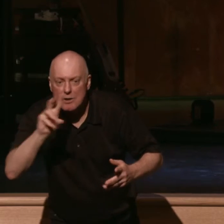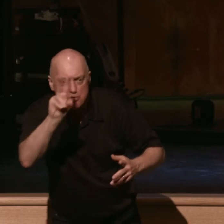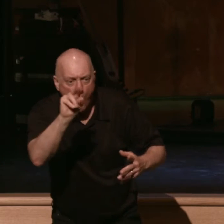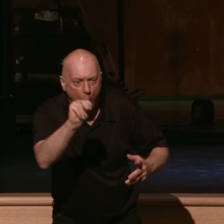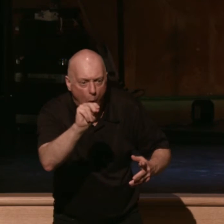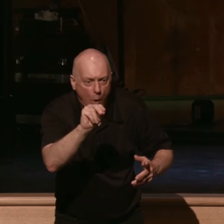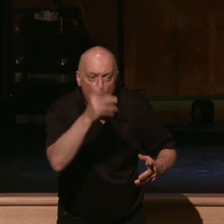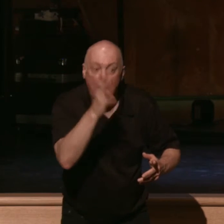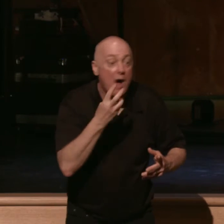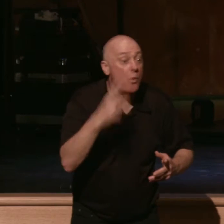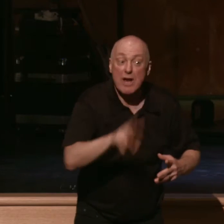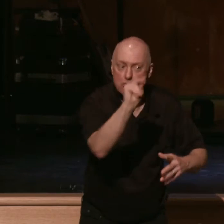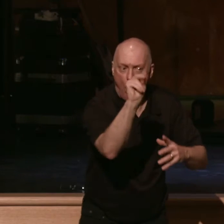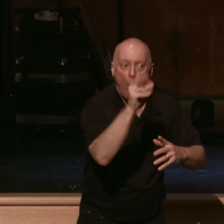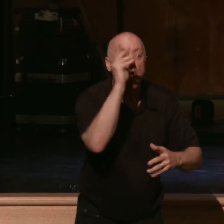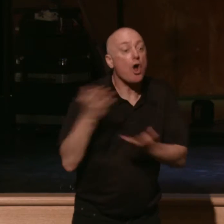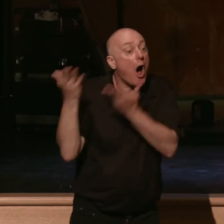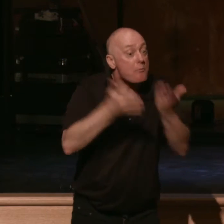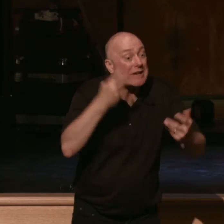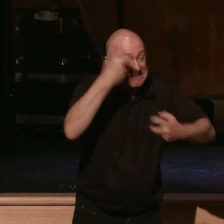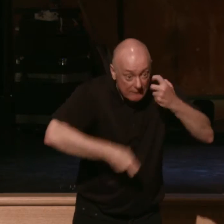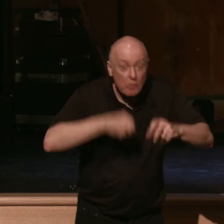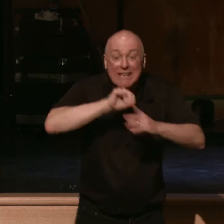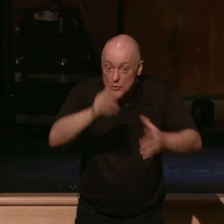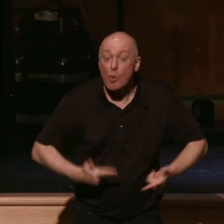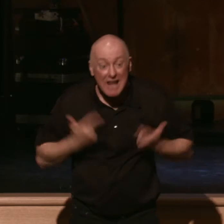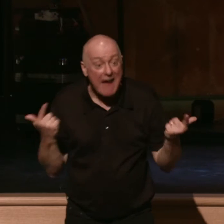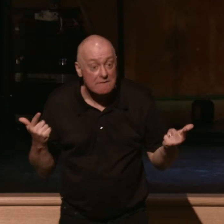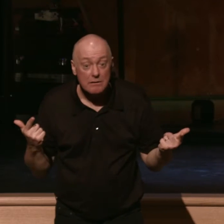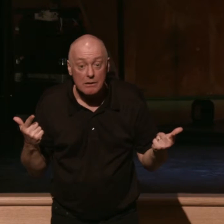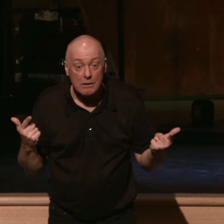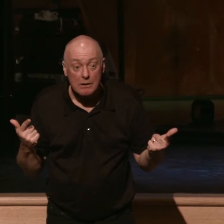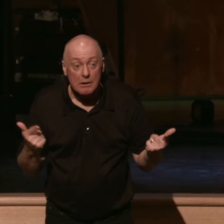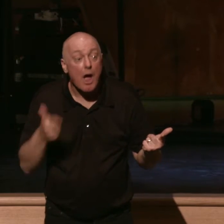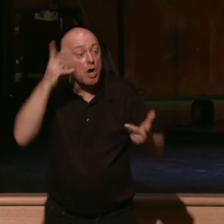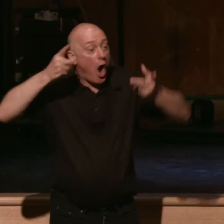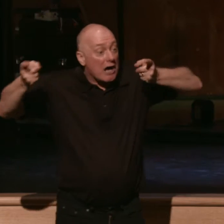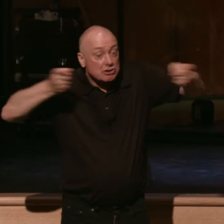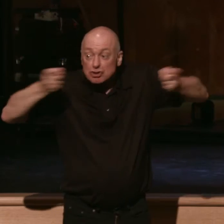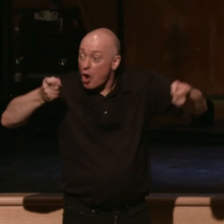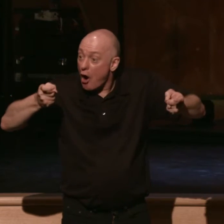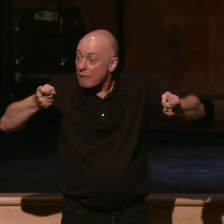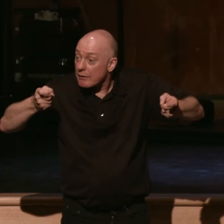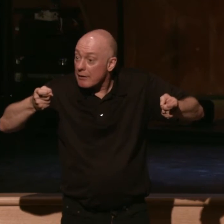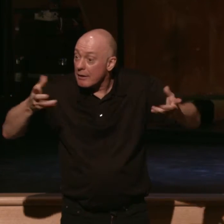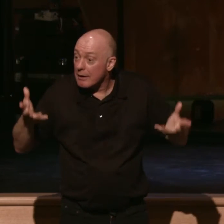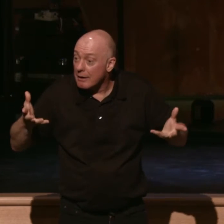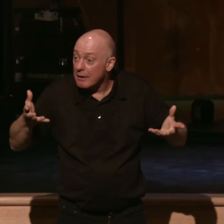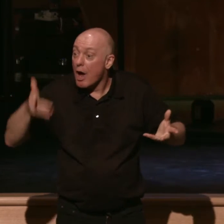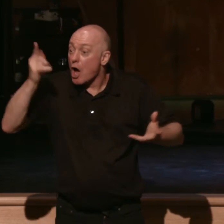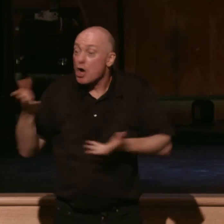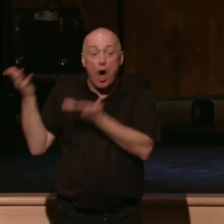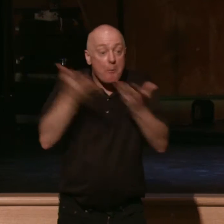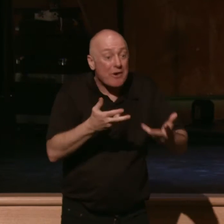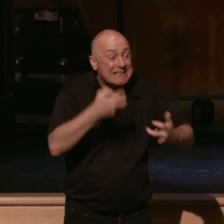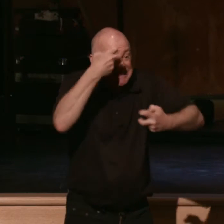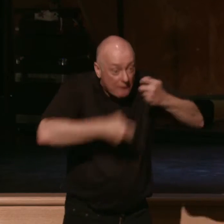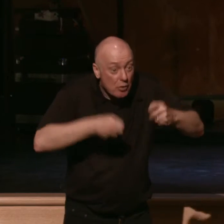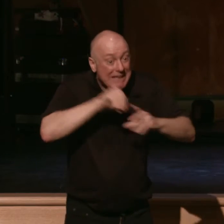not do wickedness but God brings difficulty. God is sovereign over his creation. He brings difficulty into our lives.